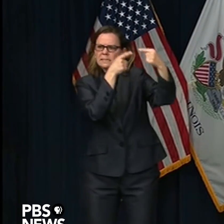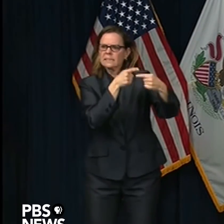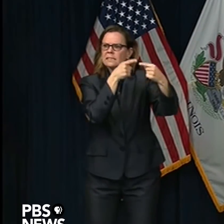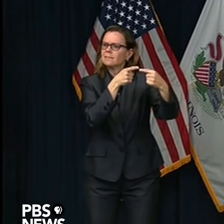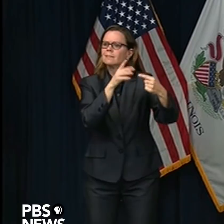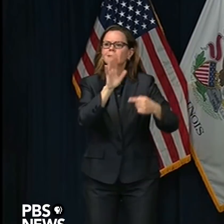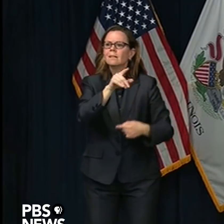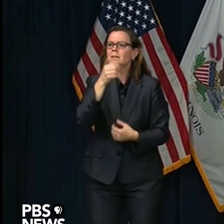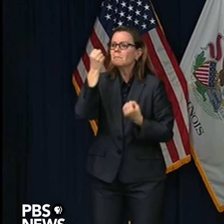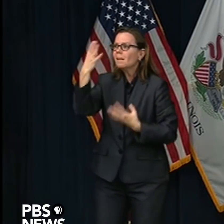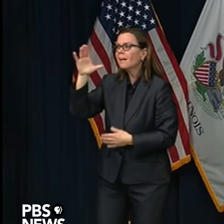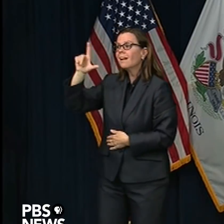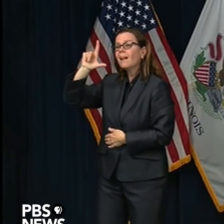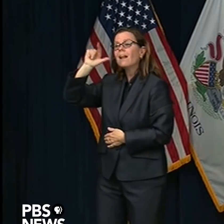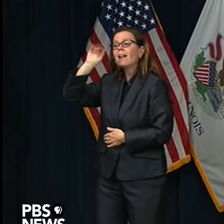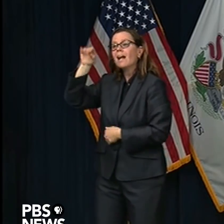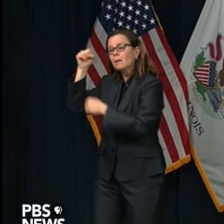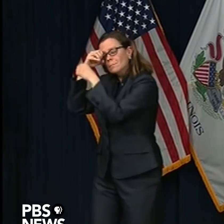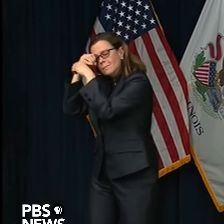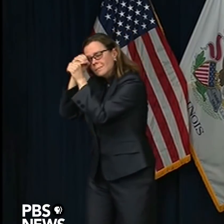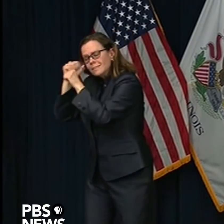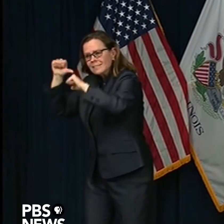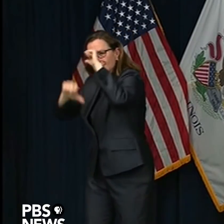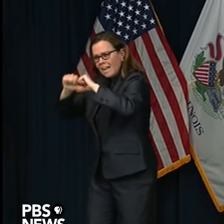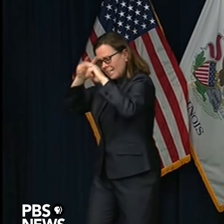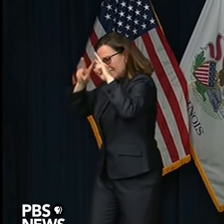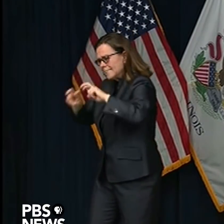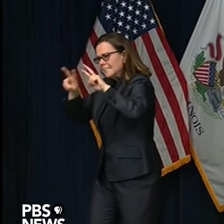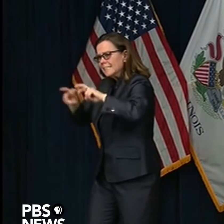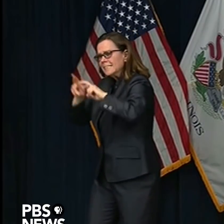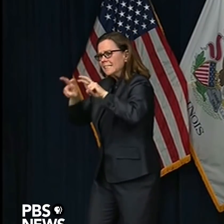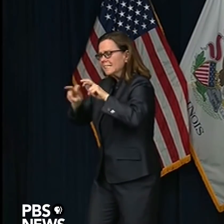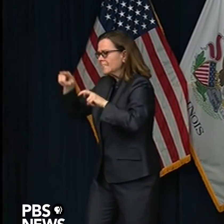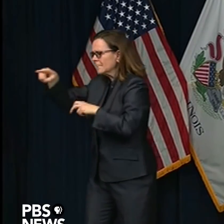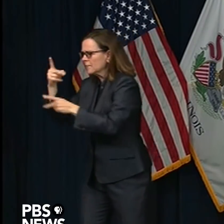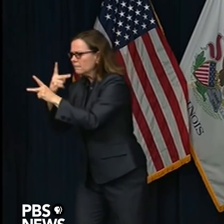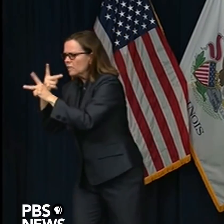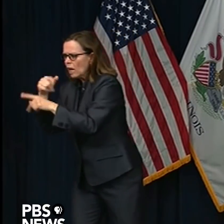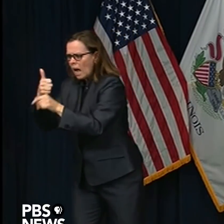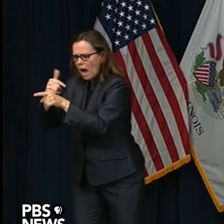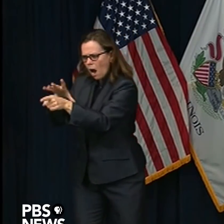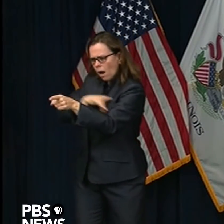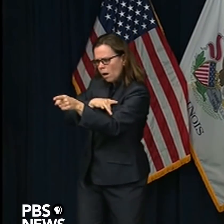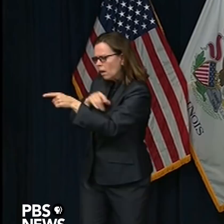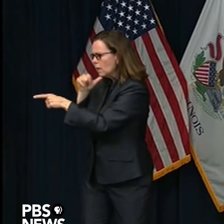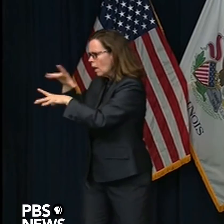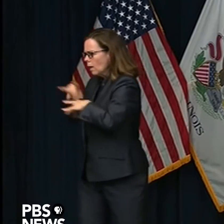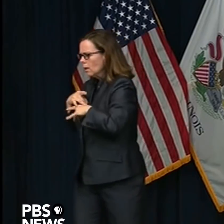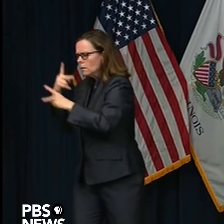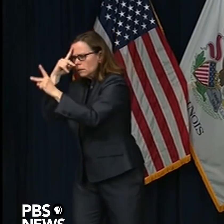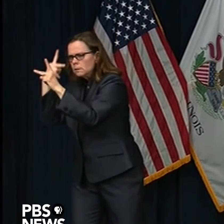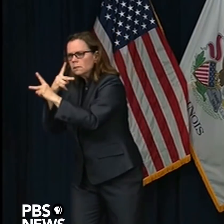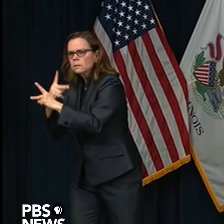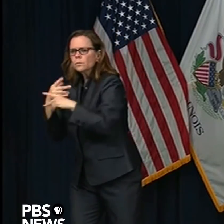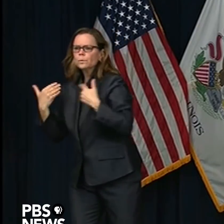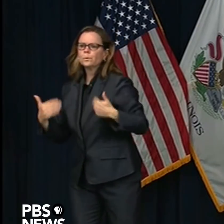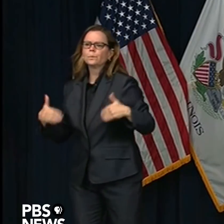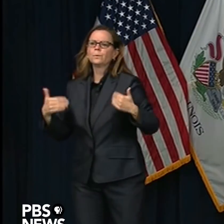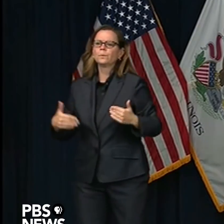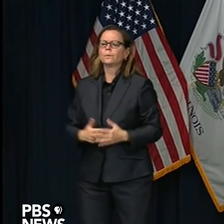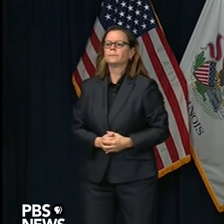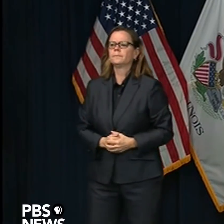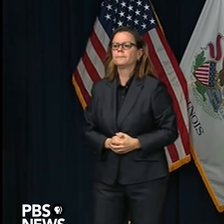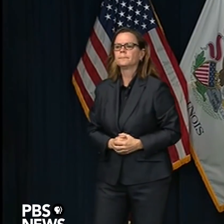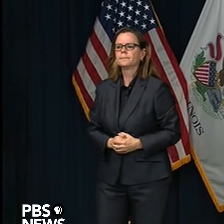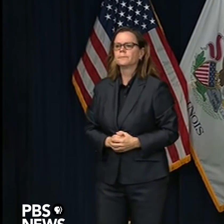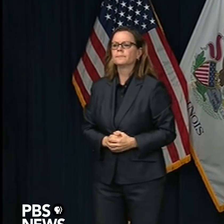multiple shifts, testing specimens for COVID-19, and communicable disease experts are issuing guidance on an